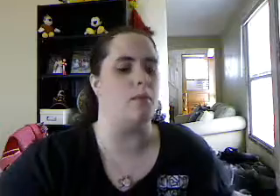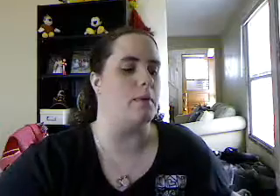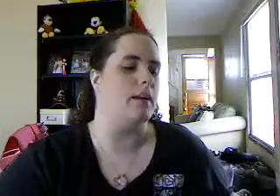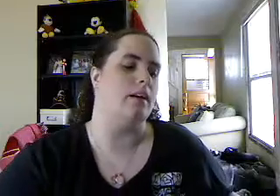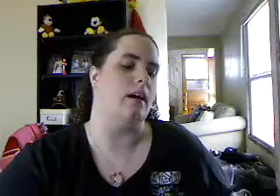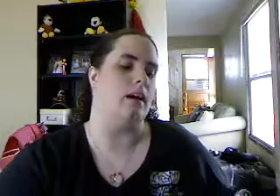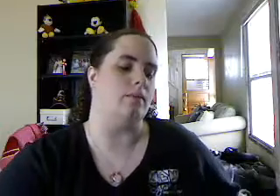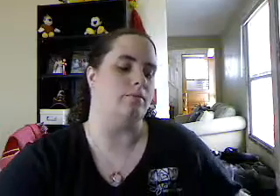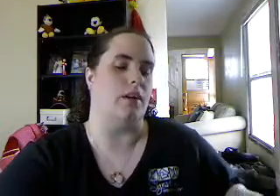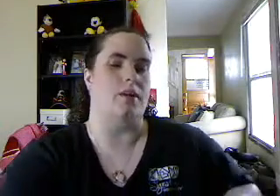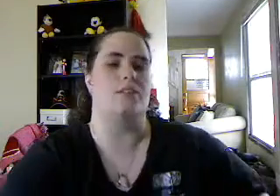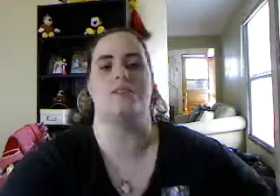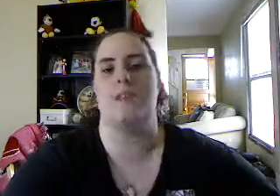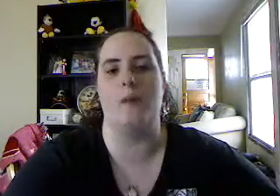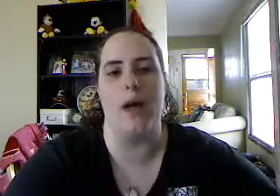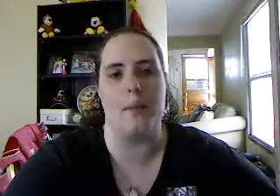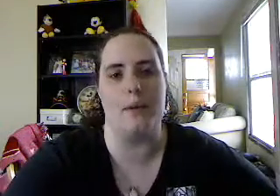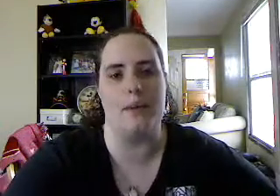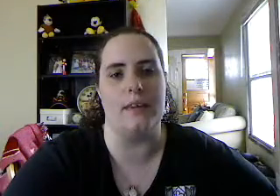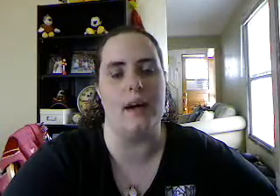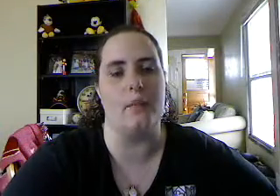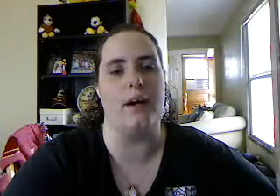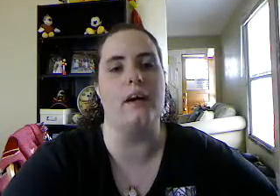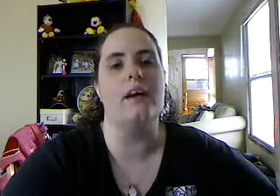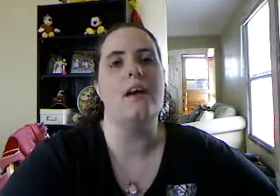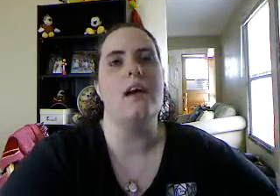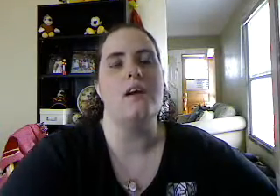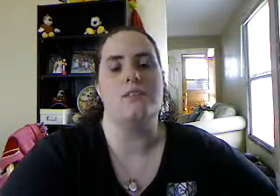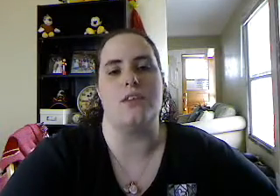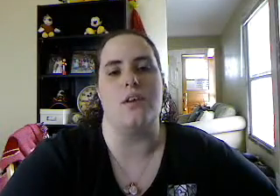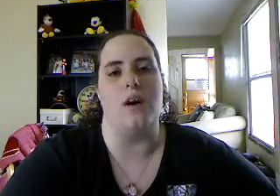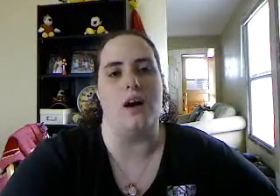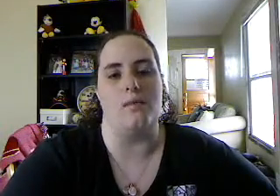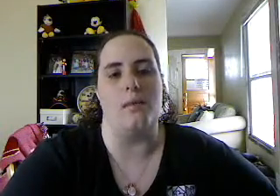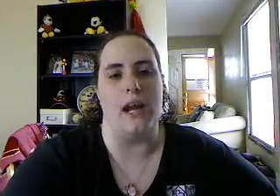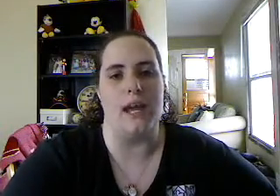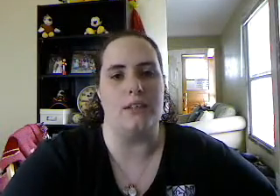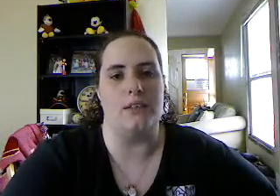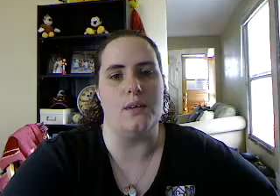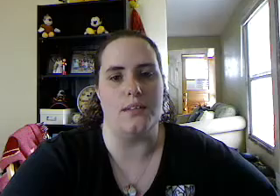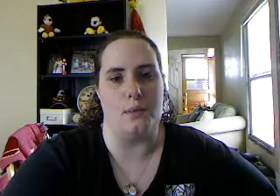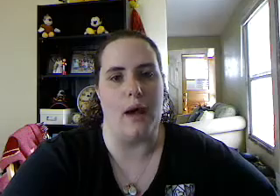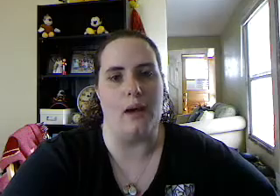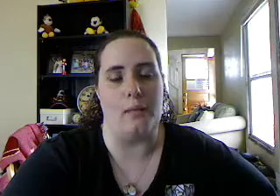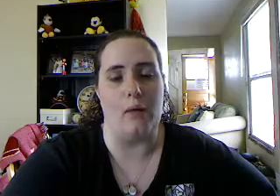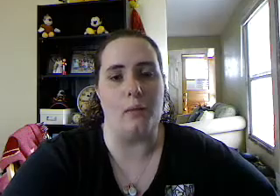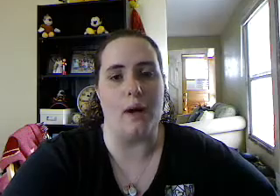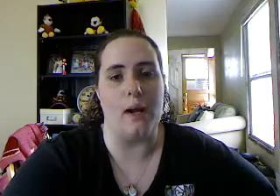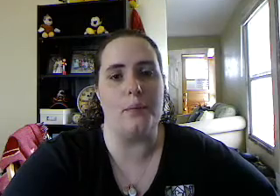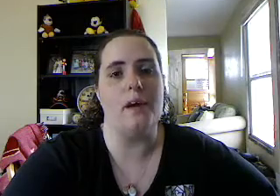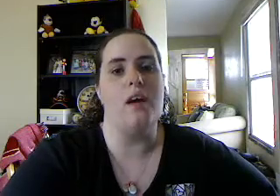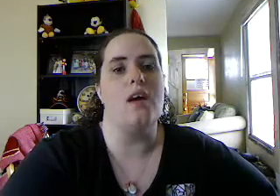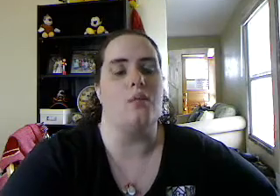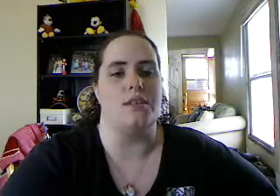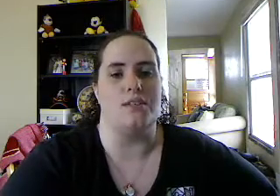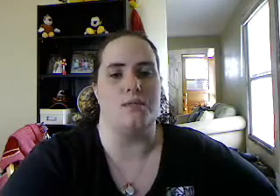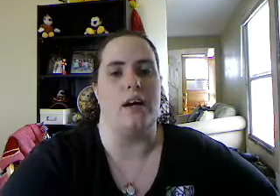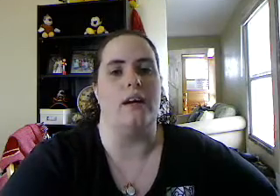will be, you know, interested in what happened with that part. So, what I had to do is a bowel prep, which is where